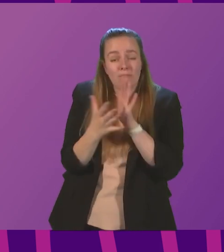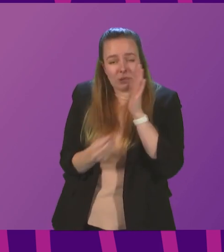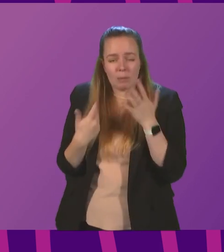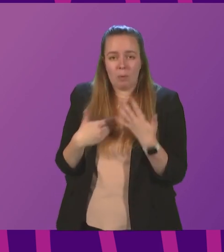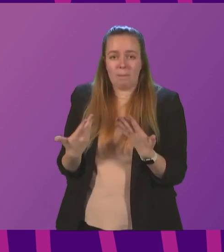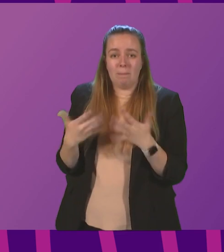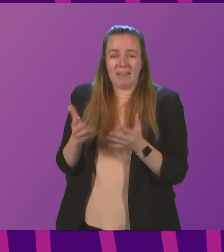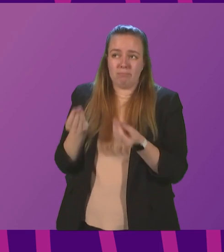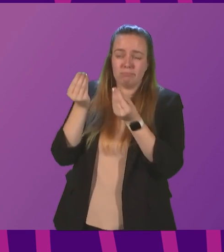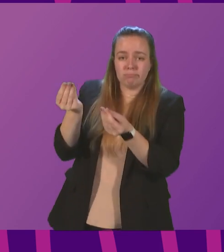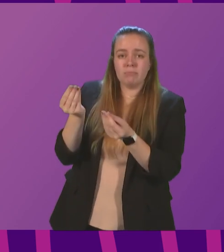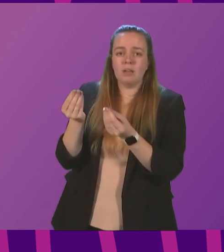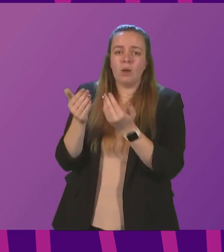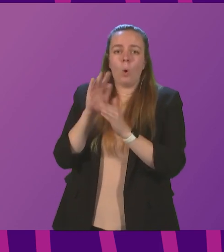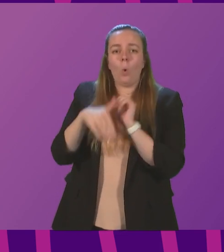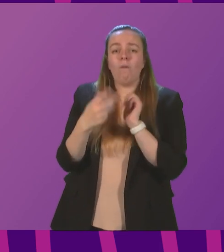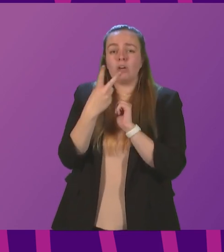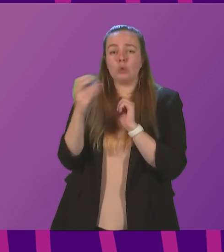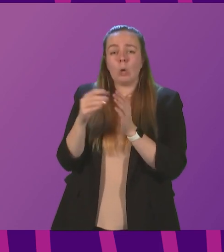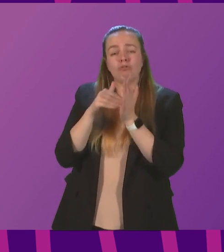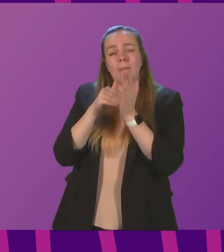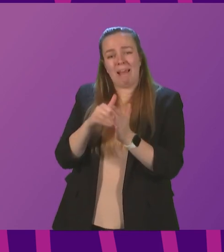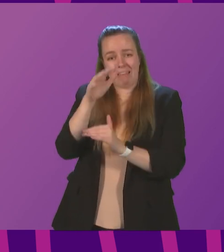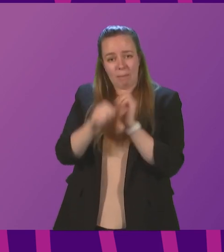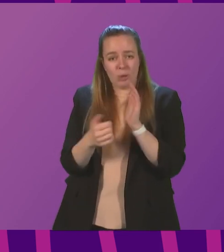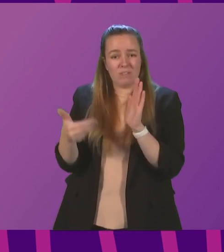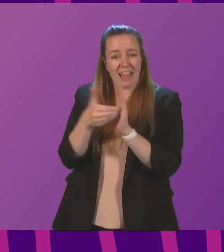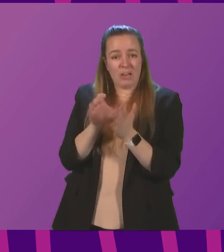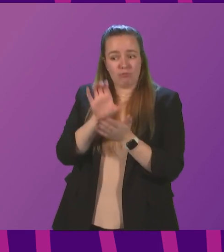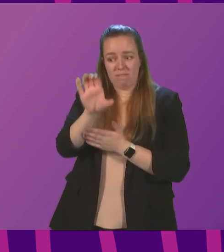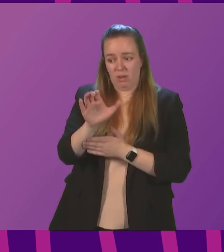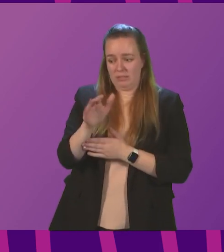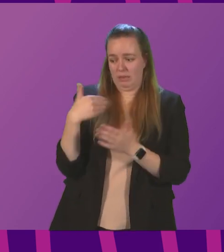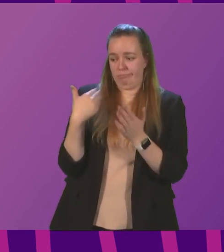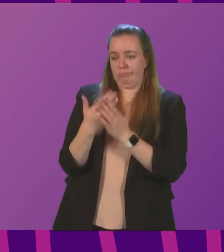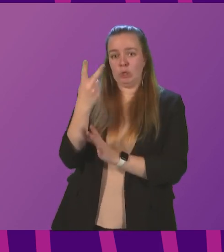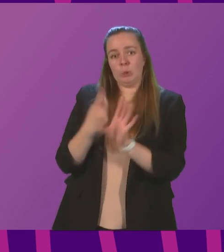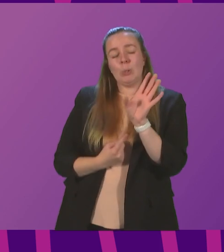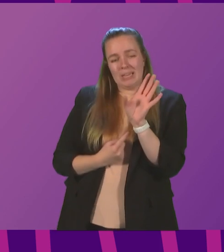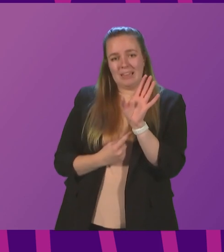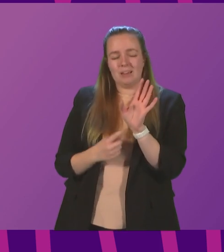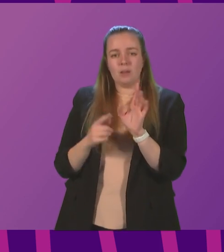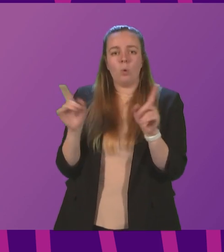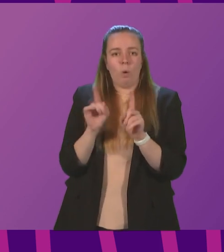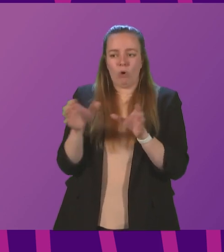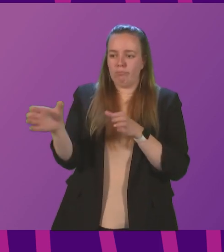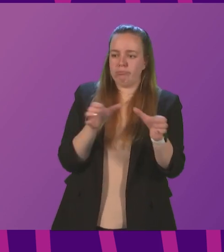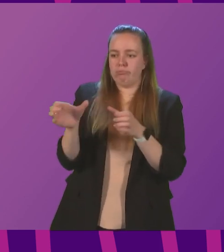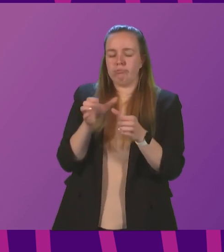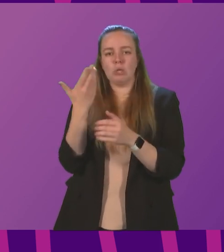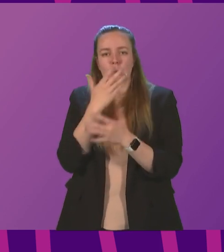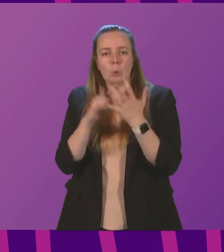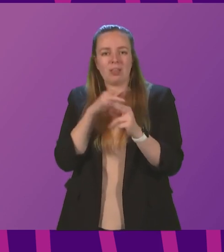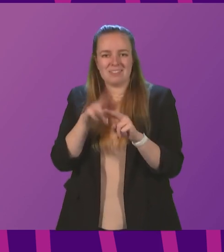provided local government with more than £200 million of additional funding over the past two years, specifically for the recruitment of more school staff